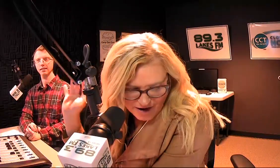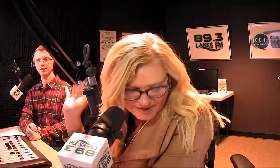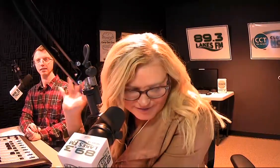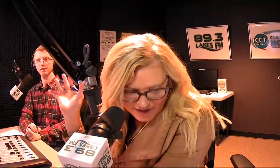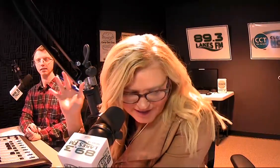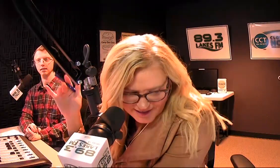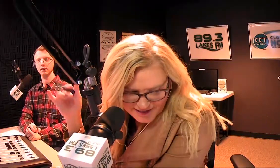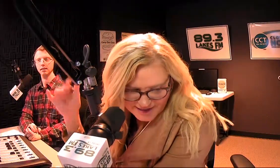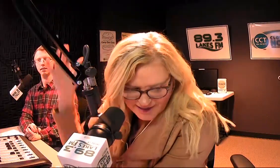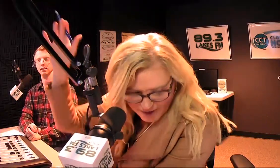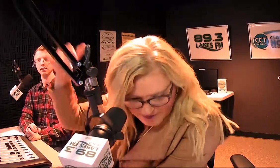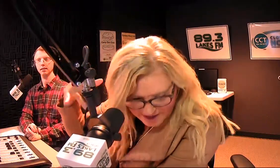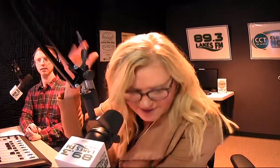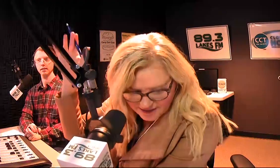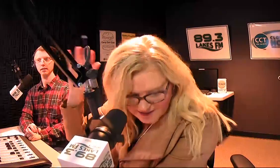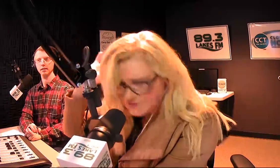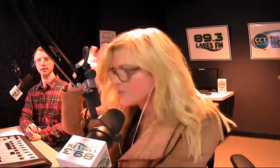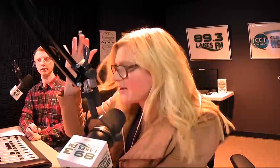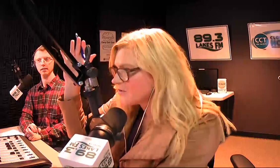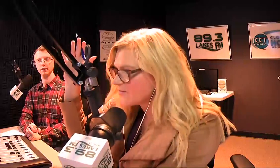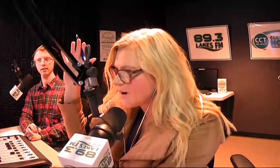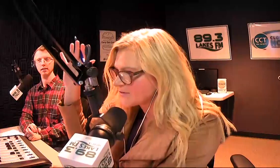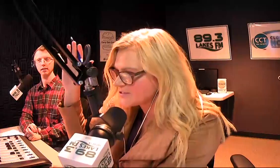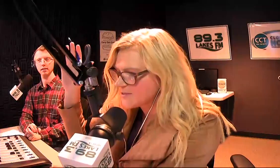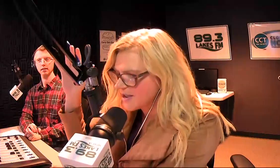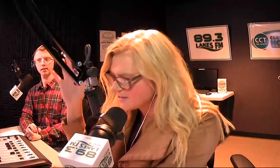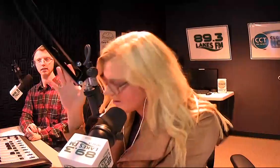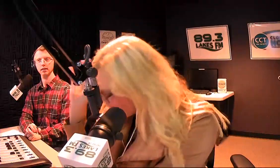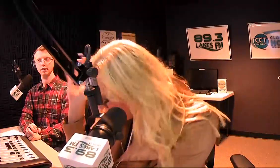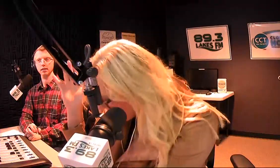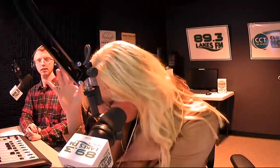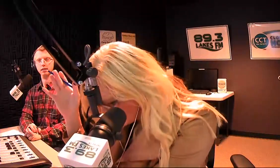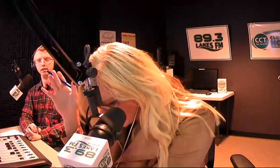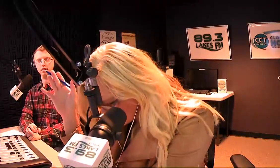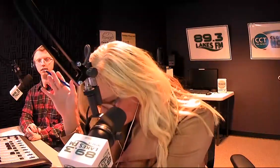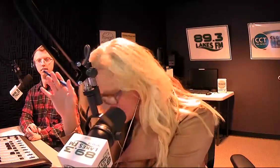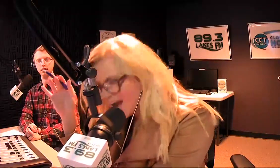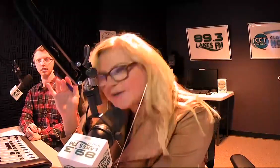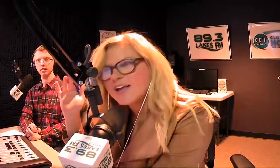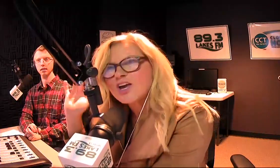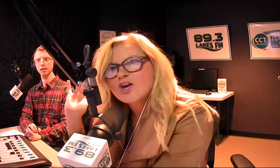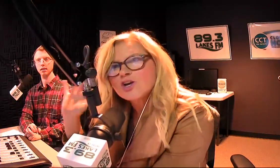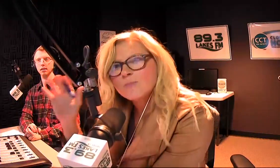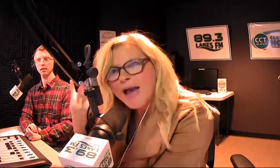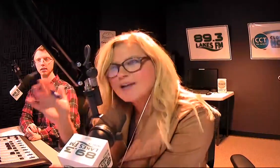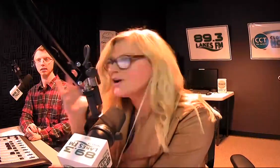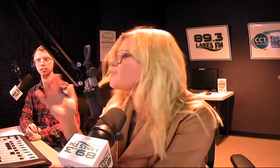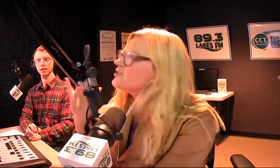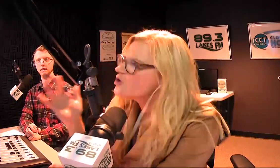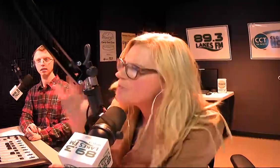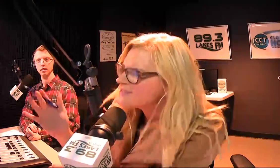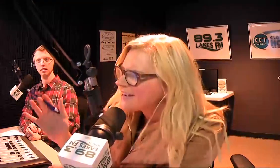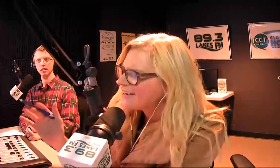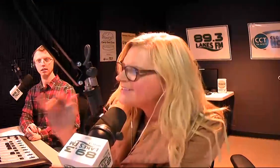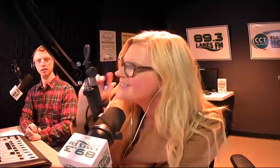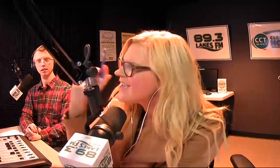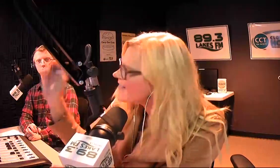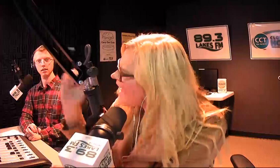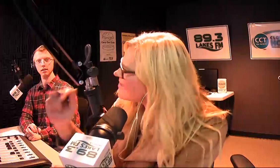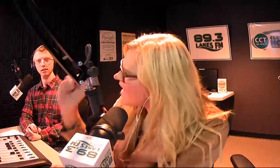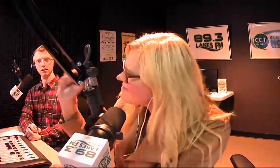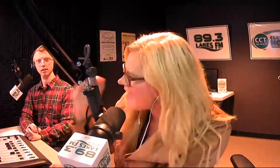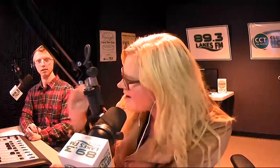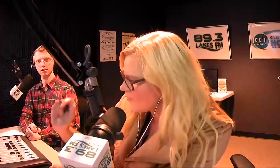our office flooded upstairs downstairs. So we had to move them up into the up into the bedroom. And I'm like, your backdrop is too busy.